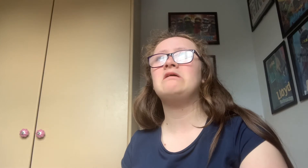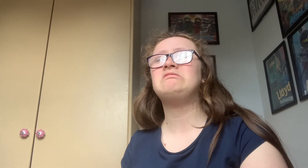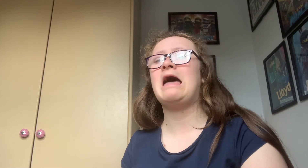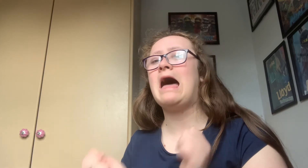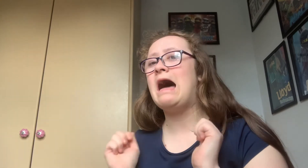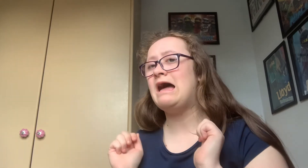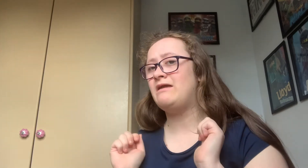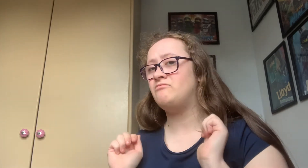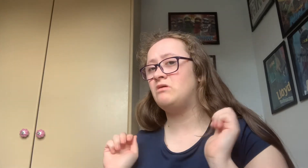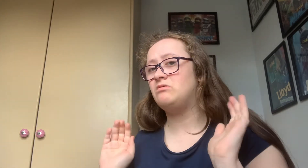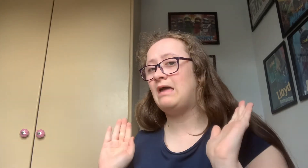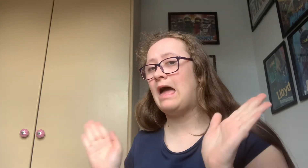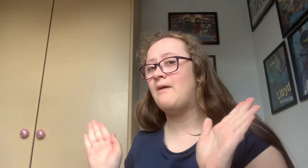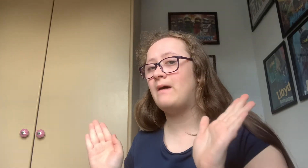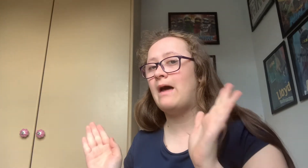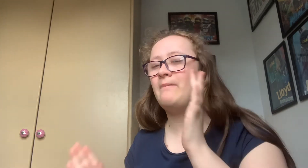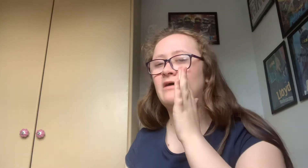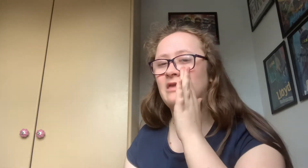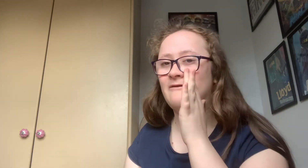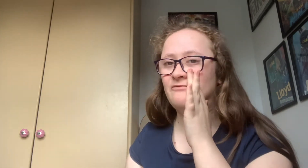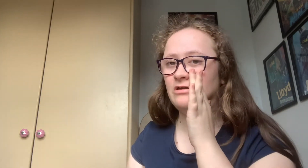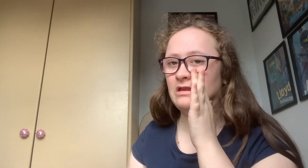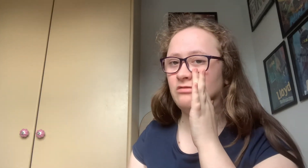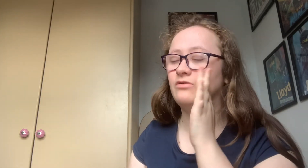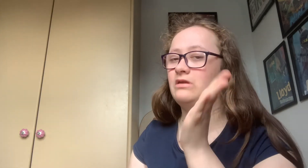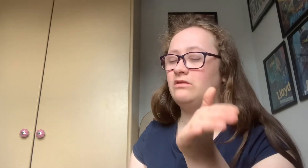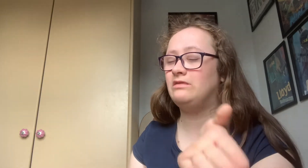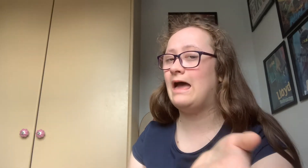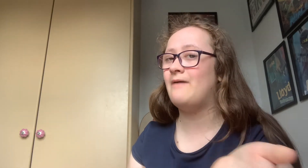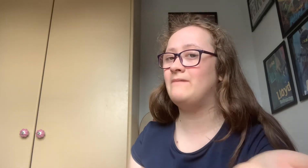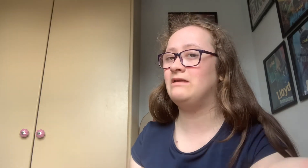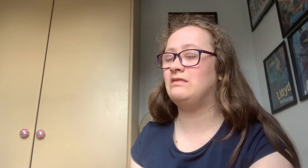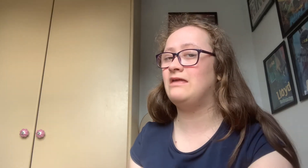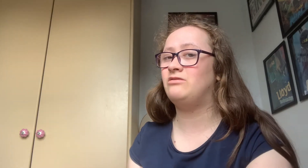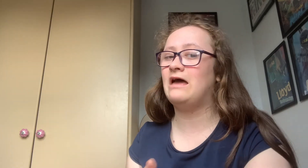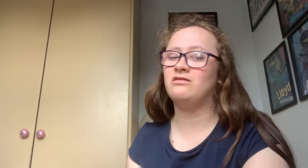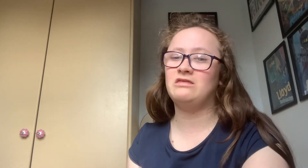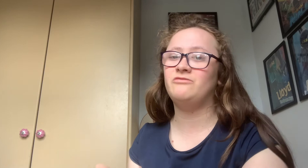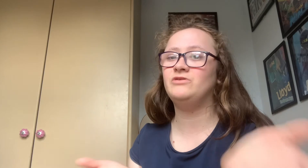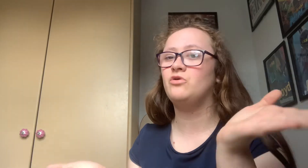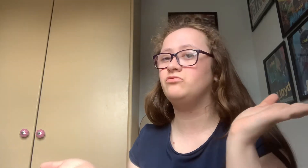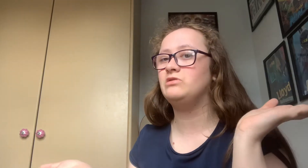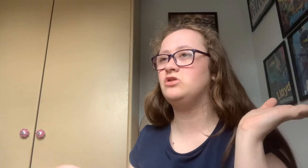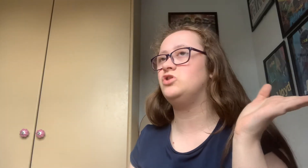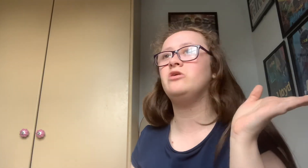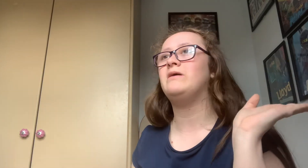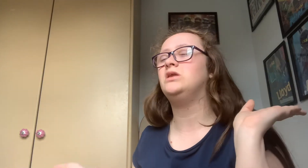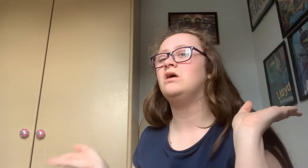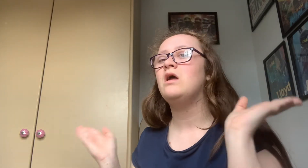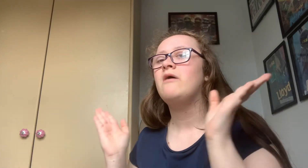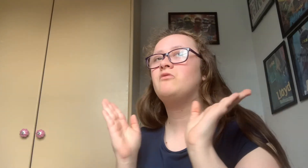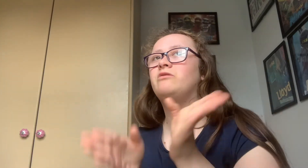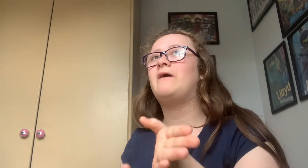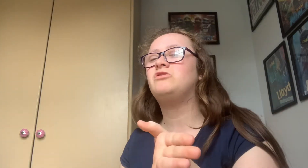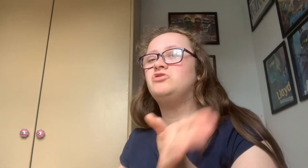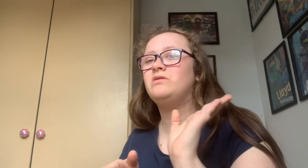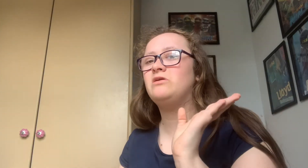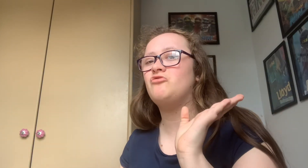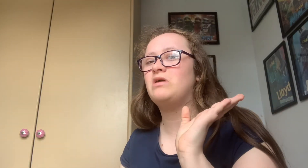that I'm that I'm a bad influence on this that I made this that this video is really stupid Because the fact you should be talking